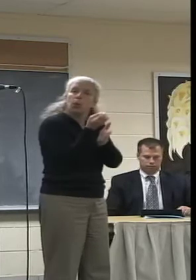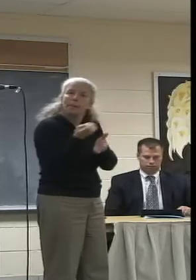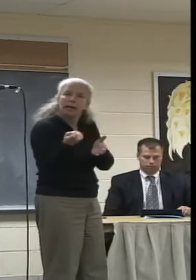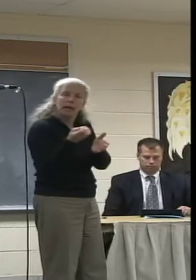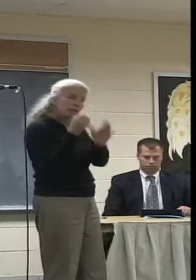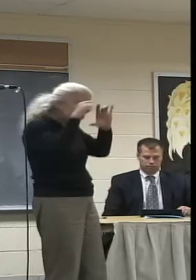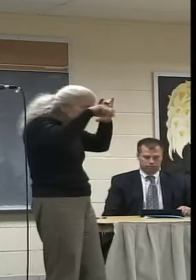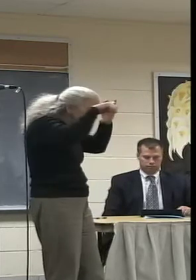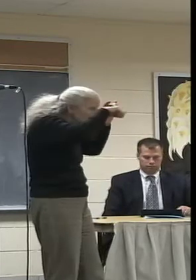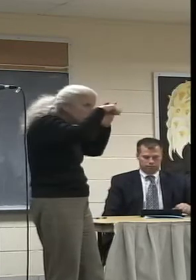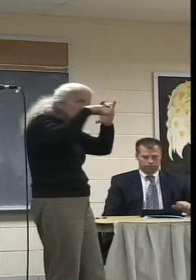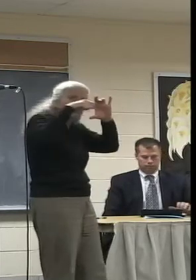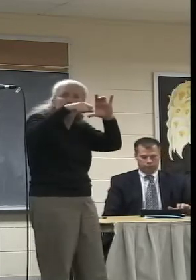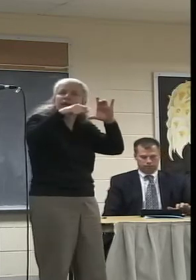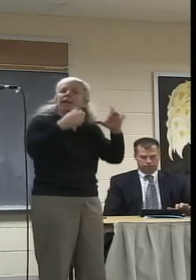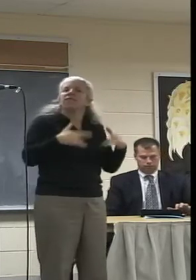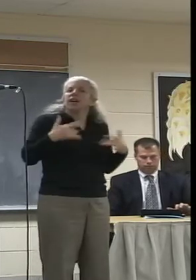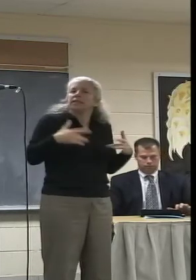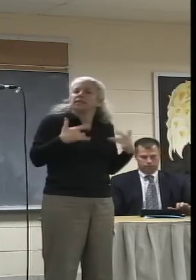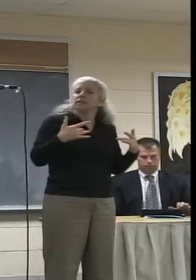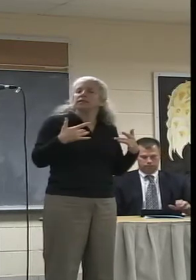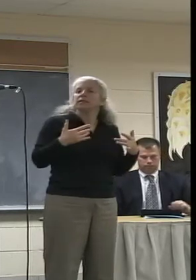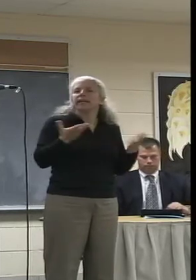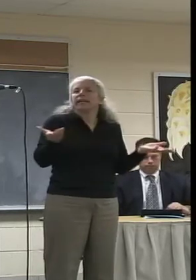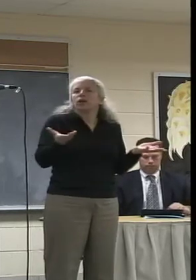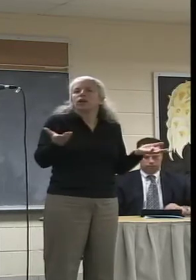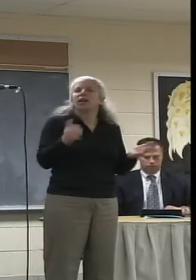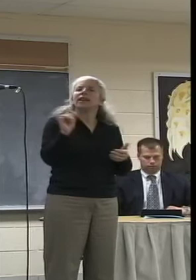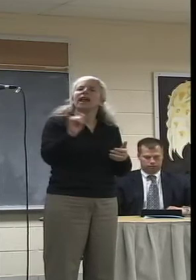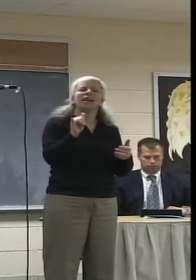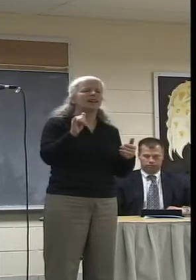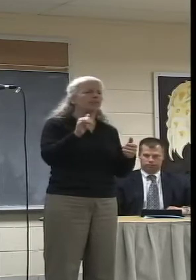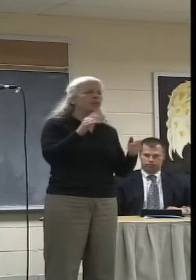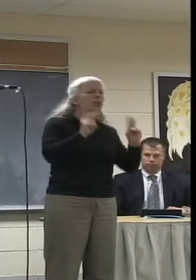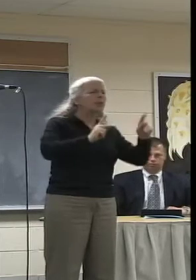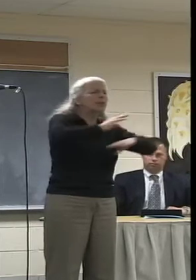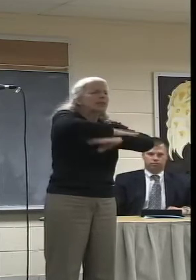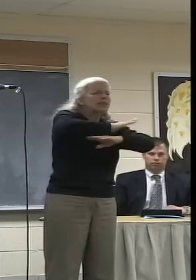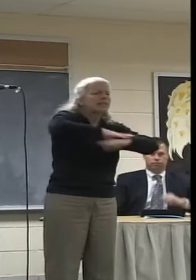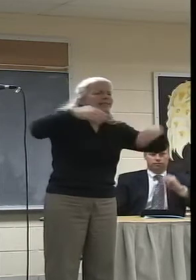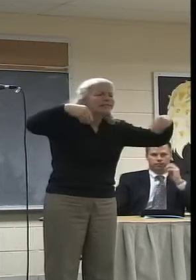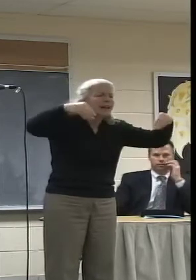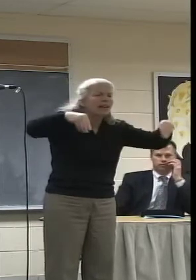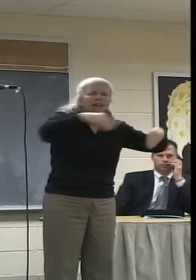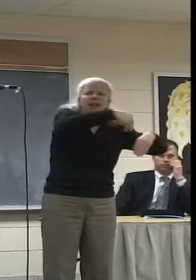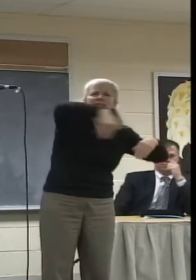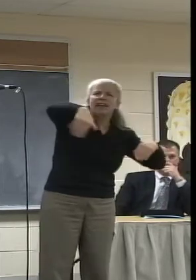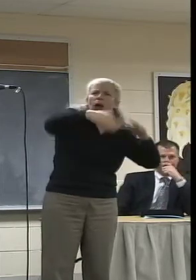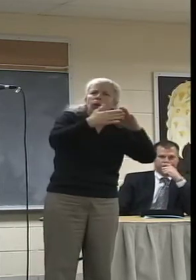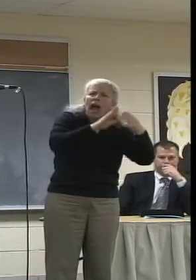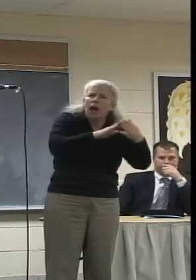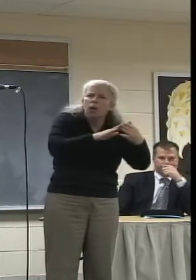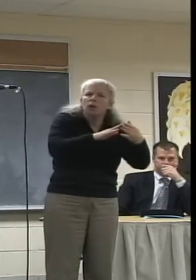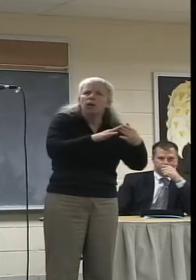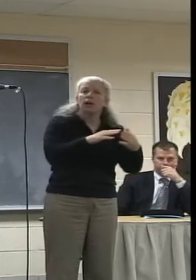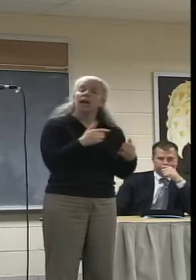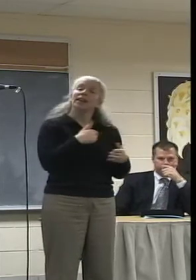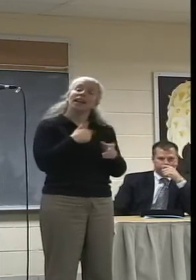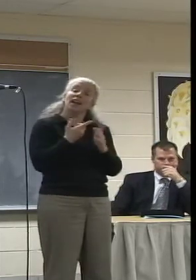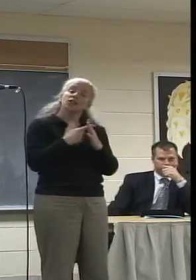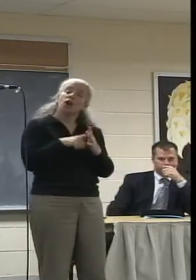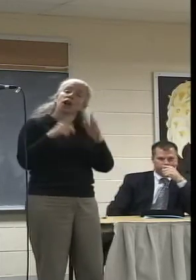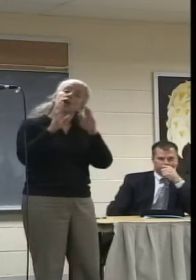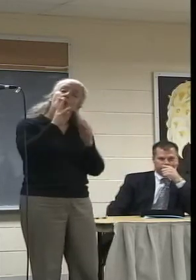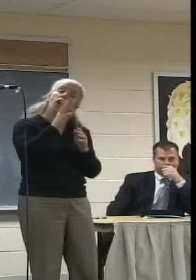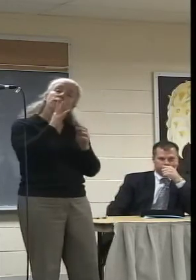activities in the community like the sidewalk sales. Eventually started producing a talk show